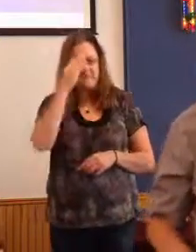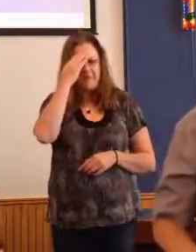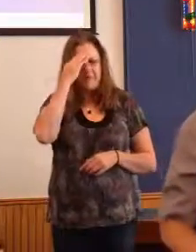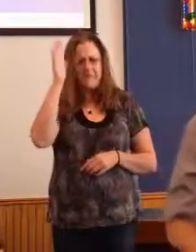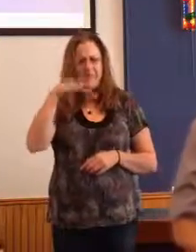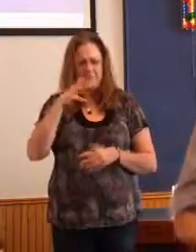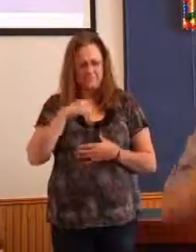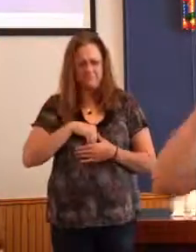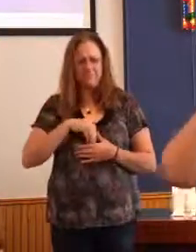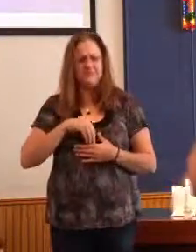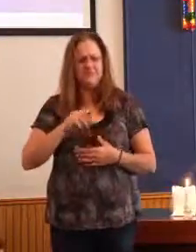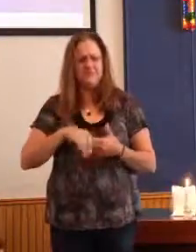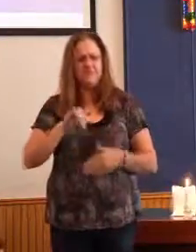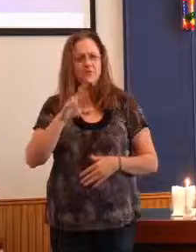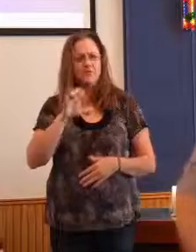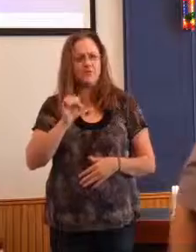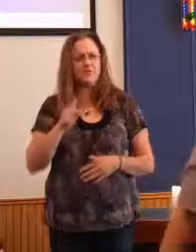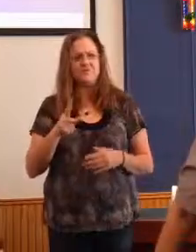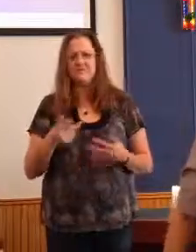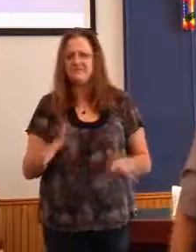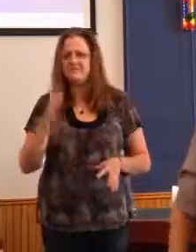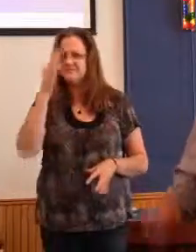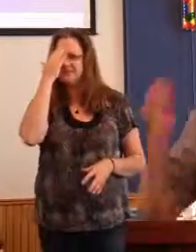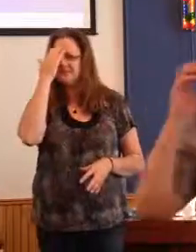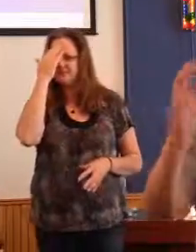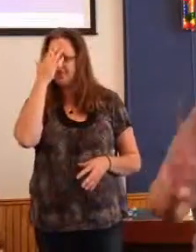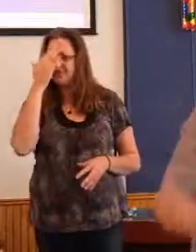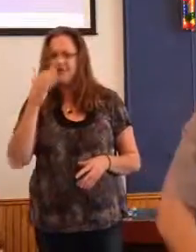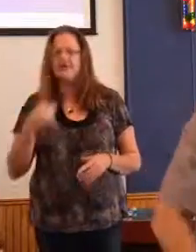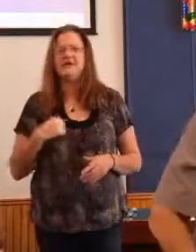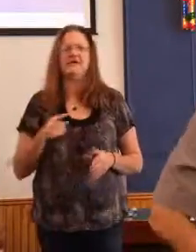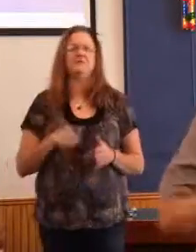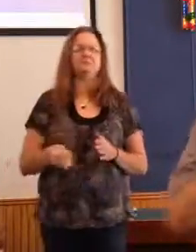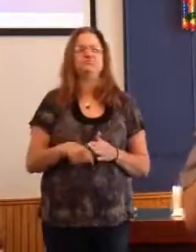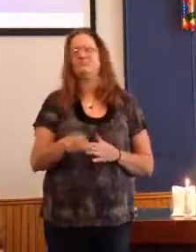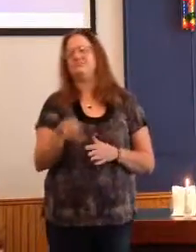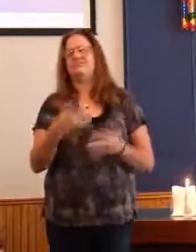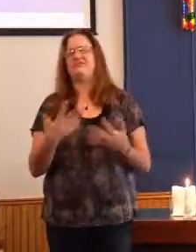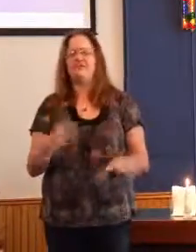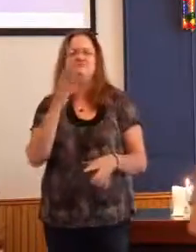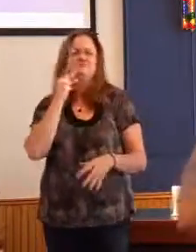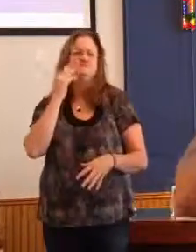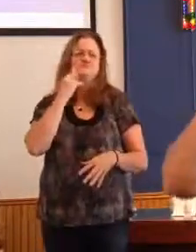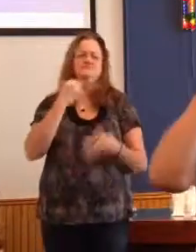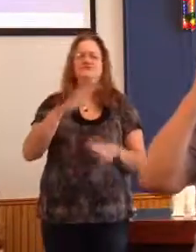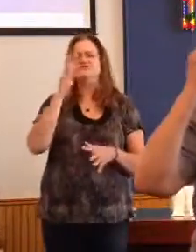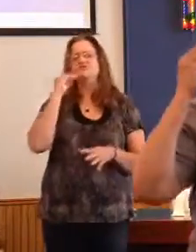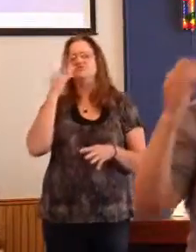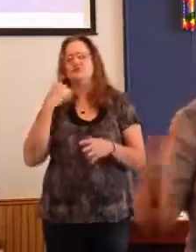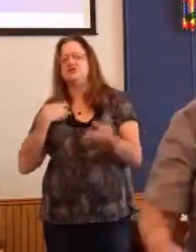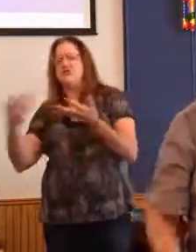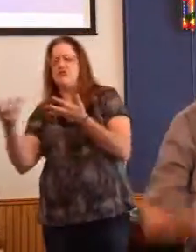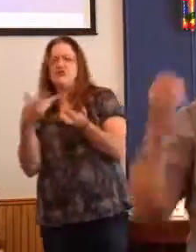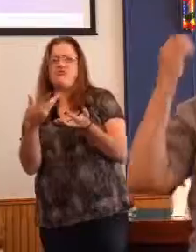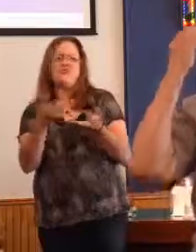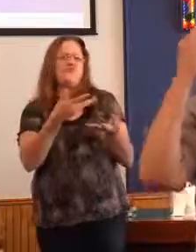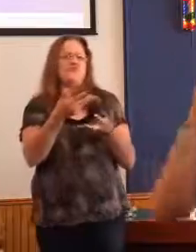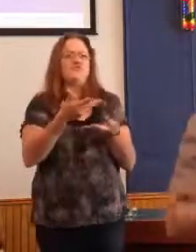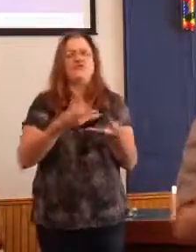Right? He checked it out personally. He had been there. He had talked to people and apparently he figured